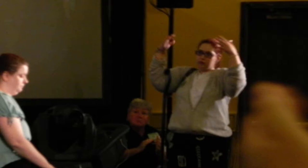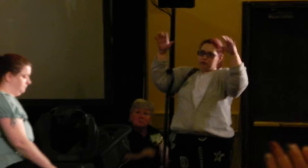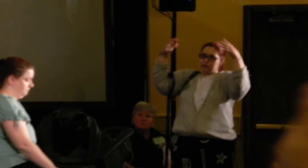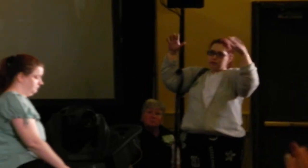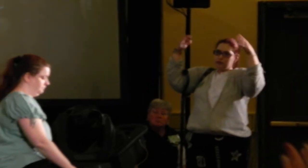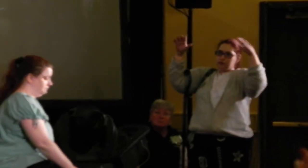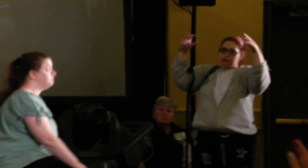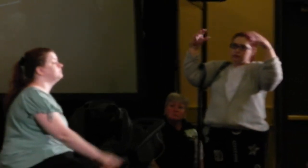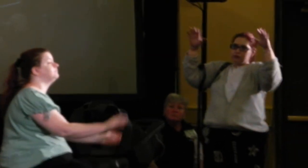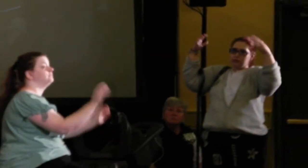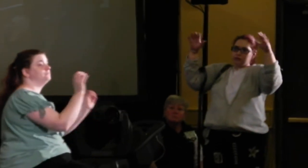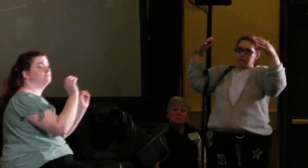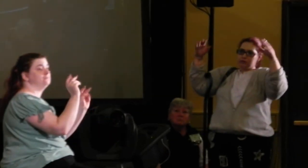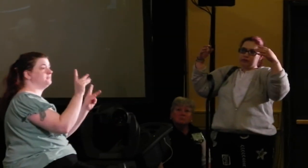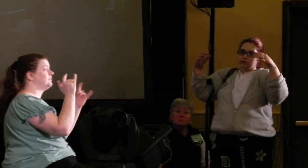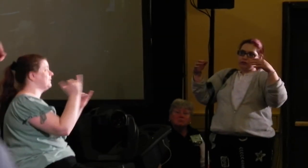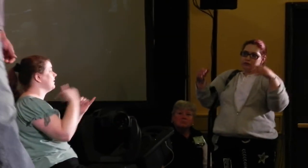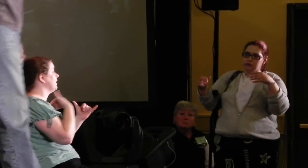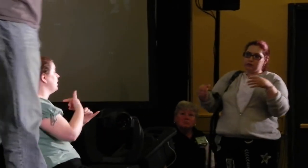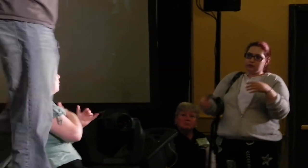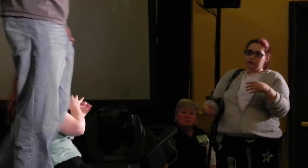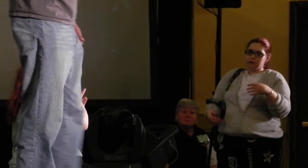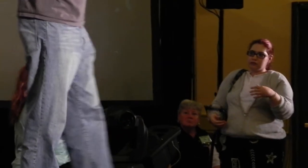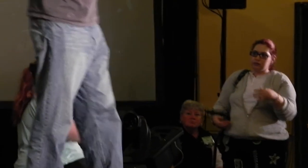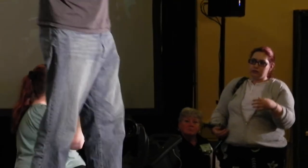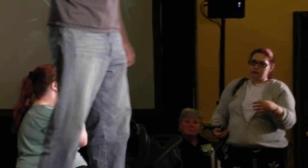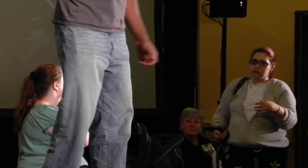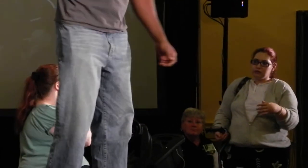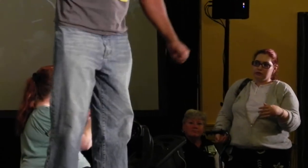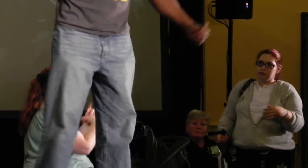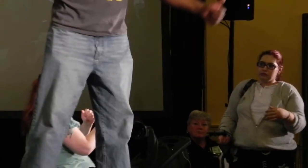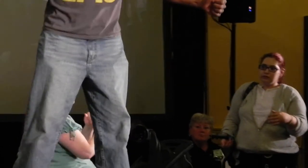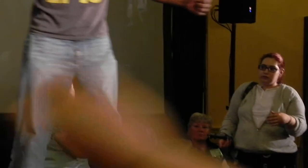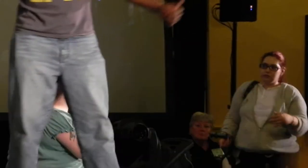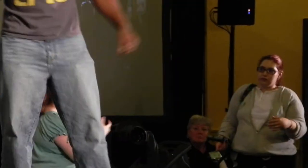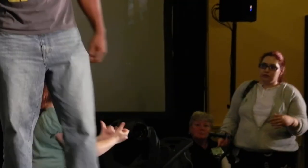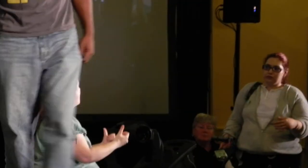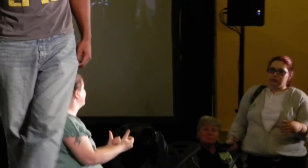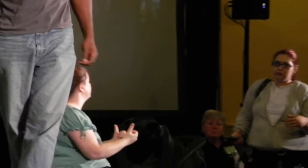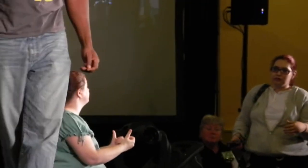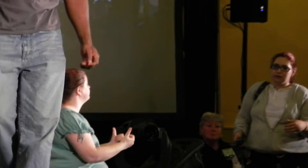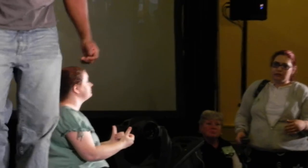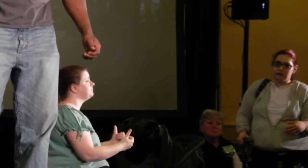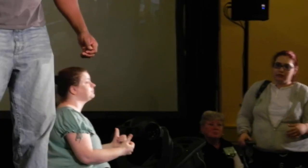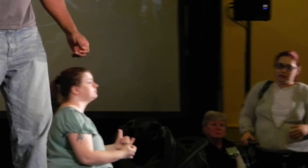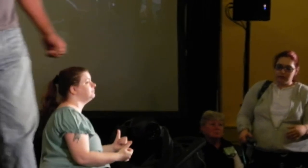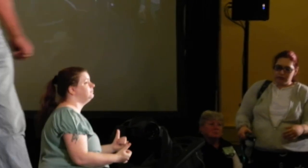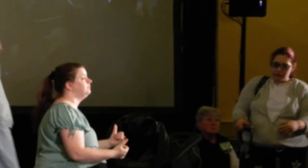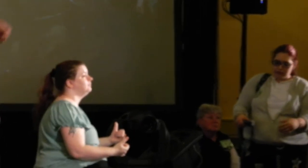Okay, can we get back to Farks now? Well, I can't say it was fun watching you jump at all the lightning the other night.